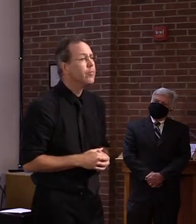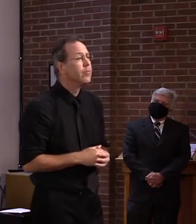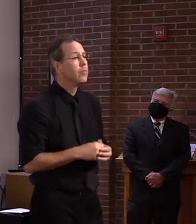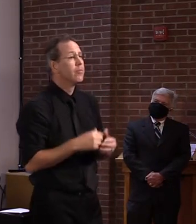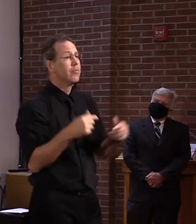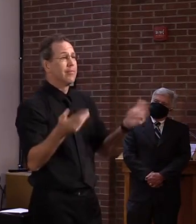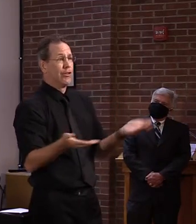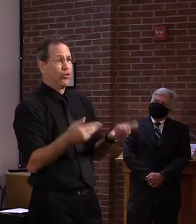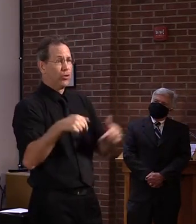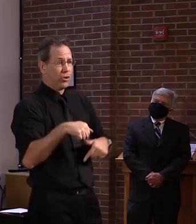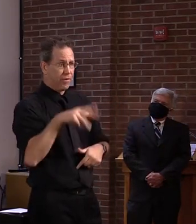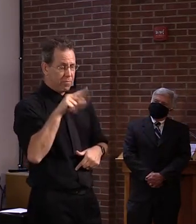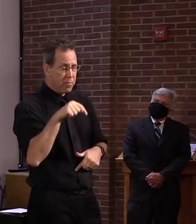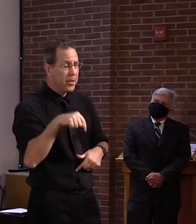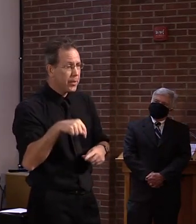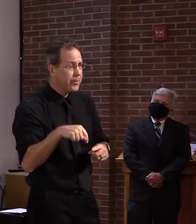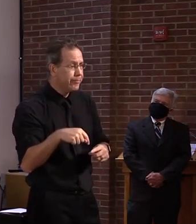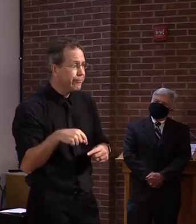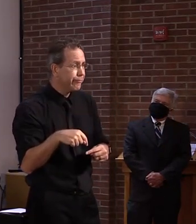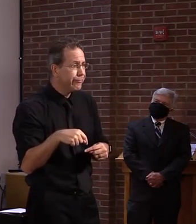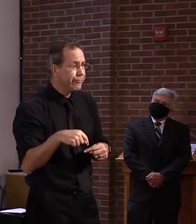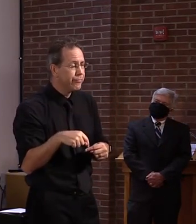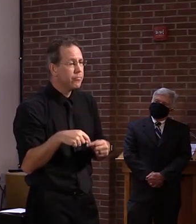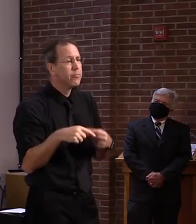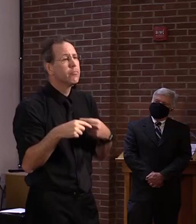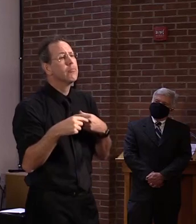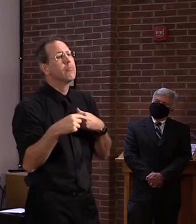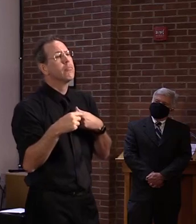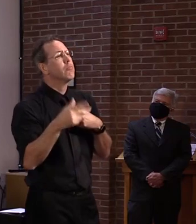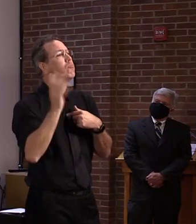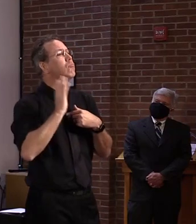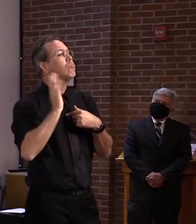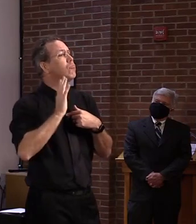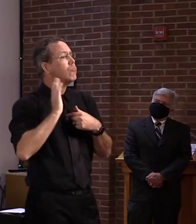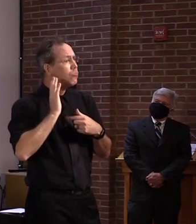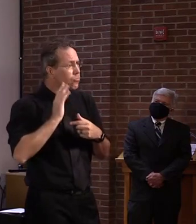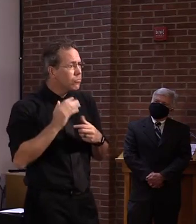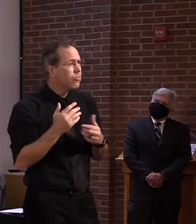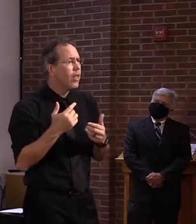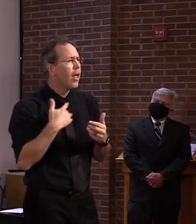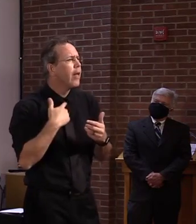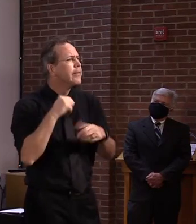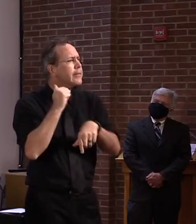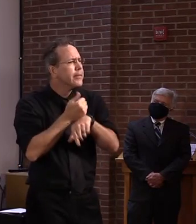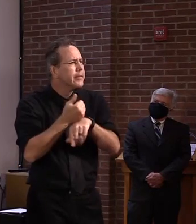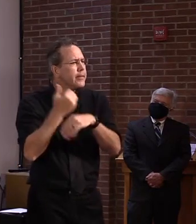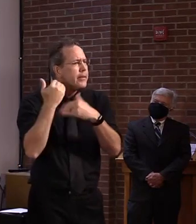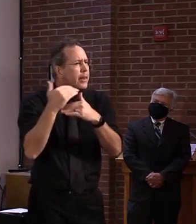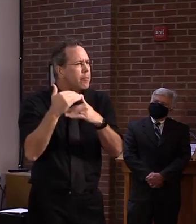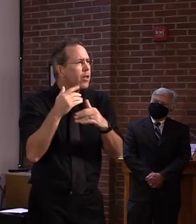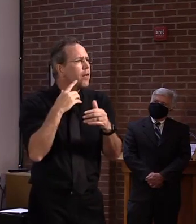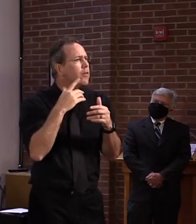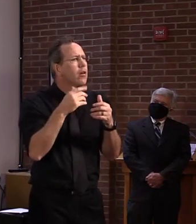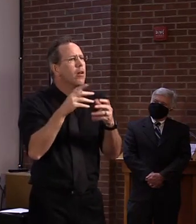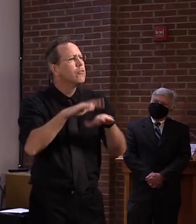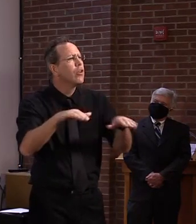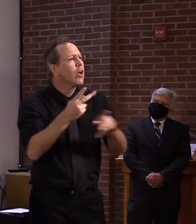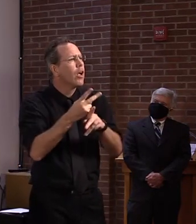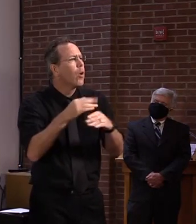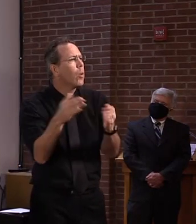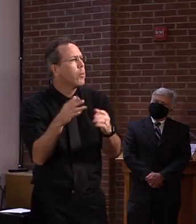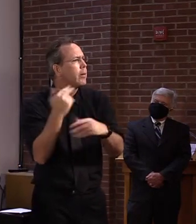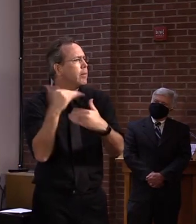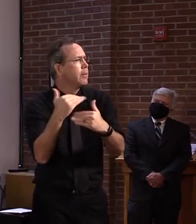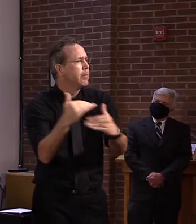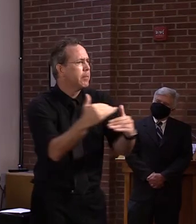you know, we had a more limited number of childcare facilities open for essential workers, and then as things